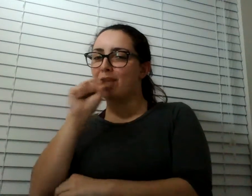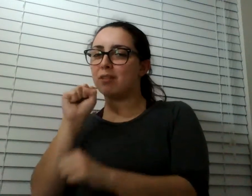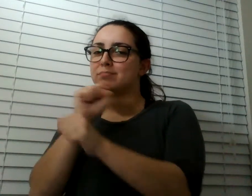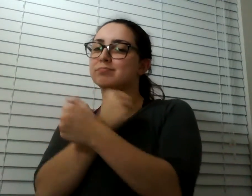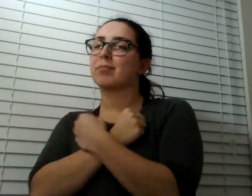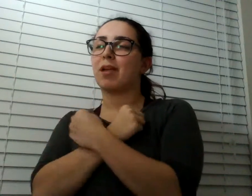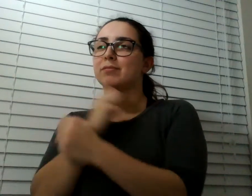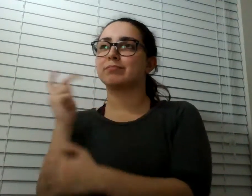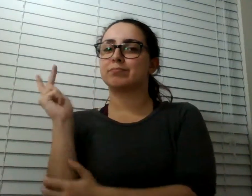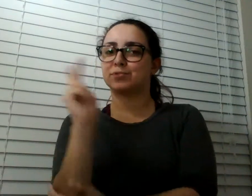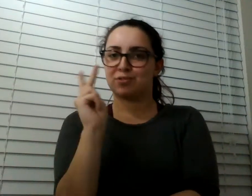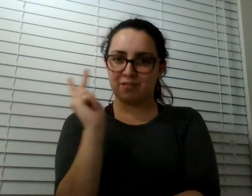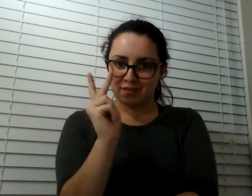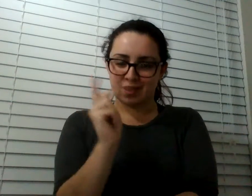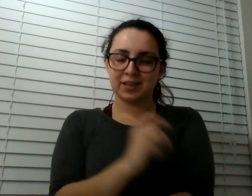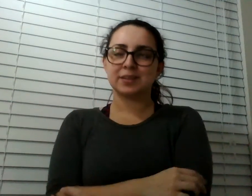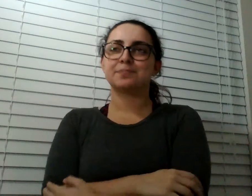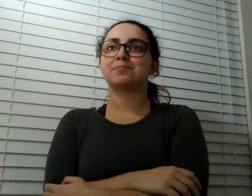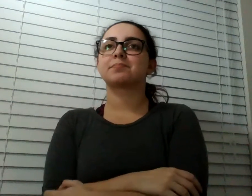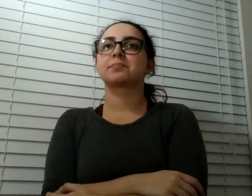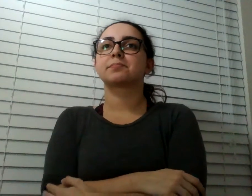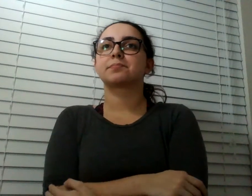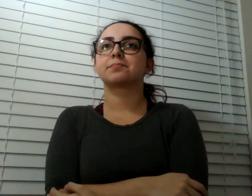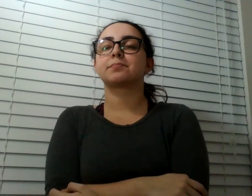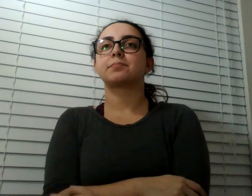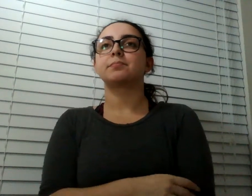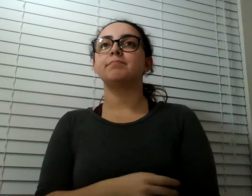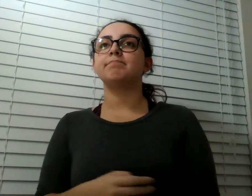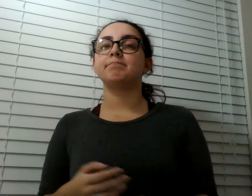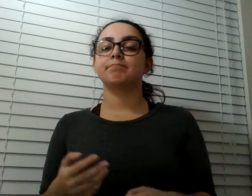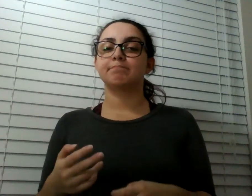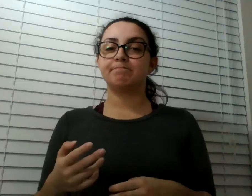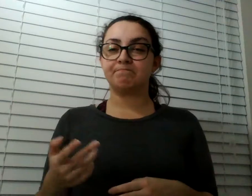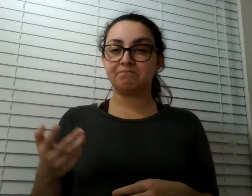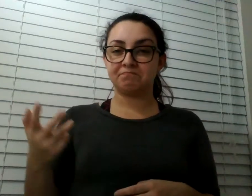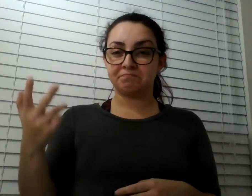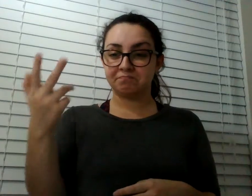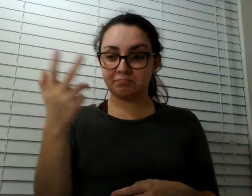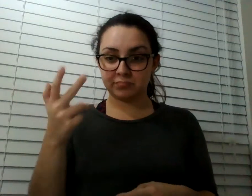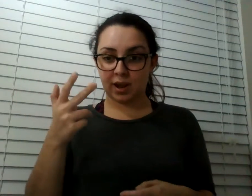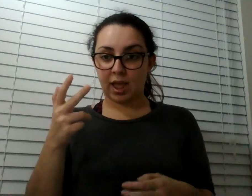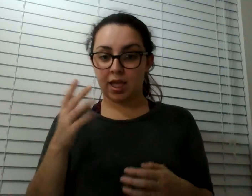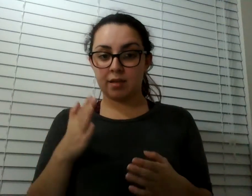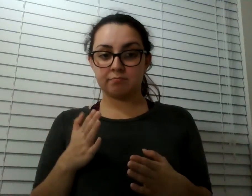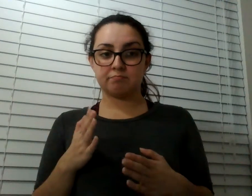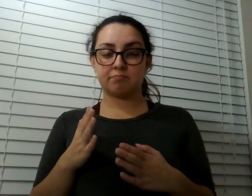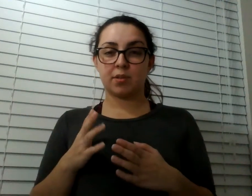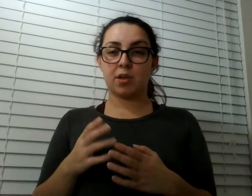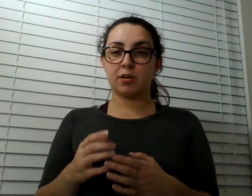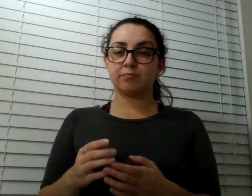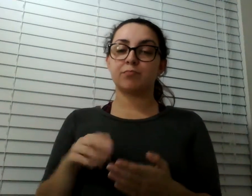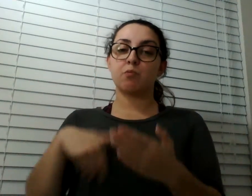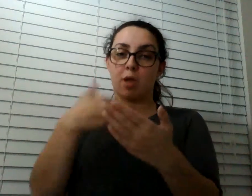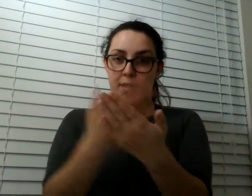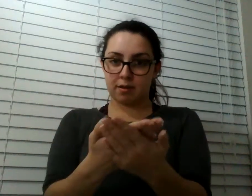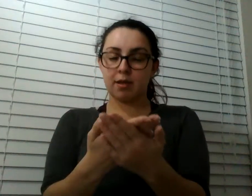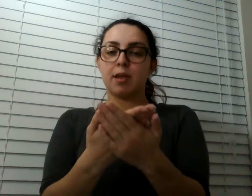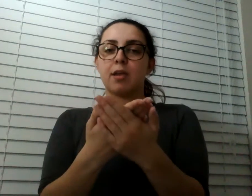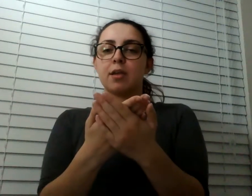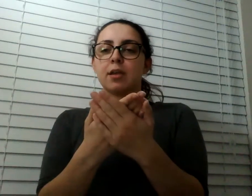So, anyway, so we get there and we, like, drop our bags. We go to sleep. And, uh, get in the sleeping bag. Woke up. Four